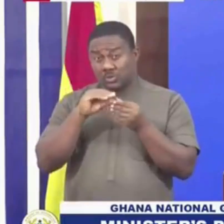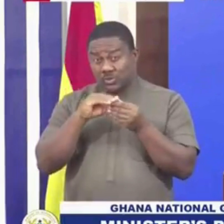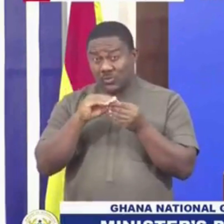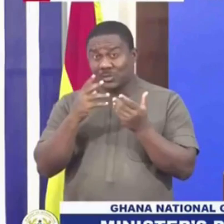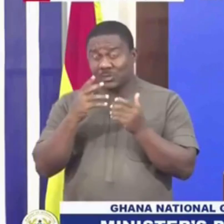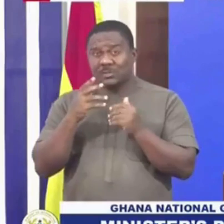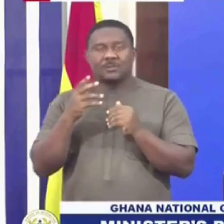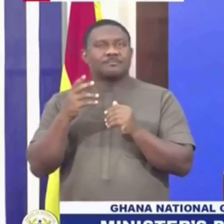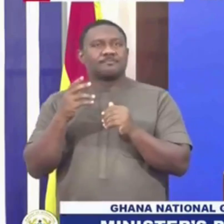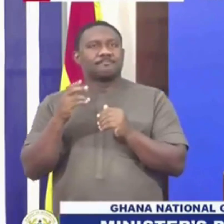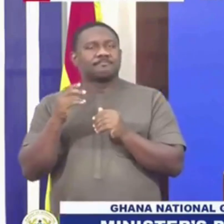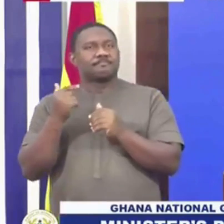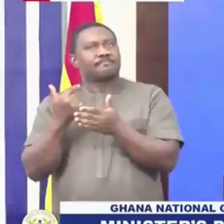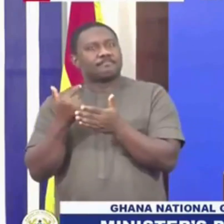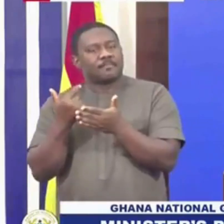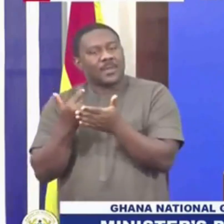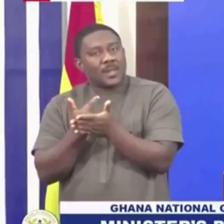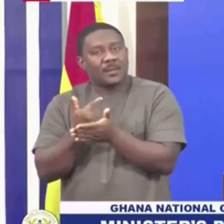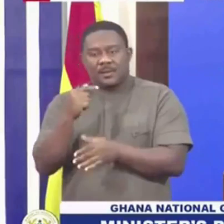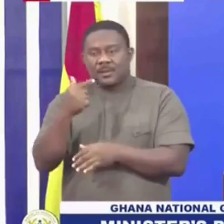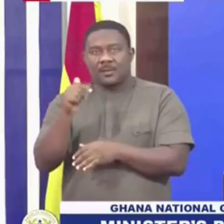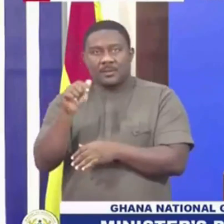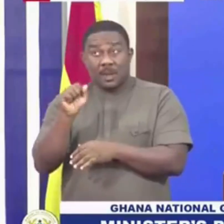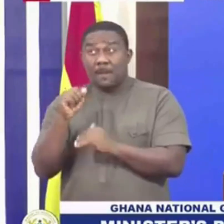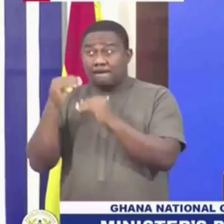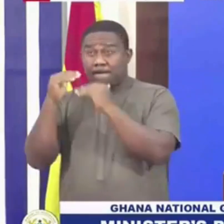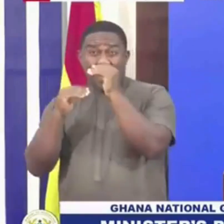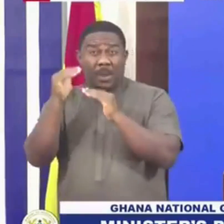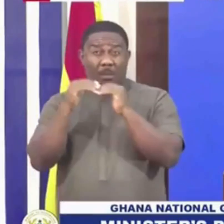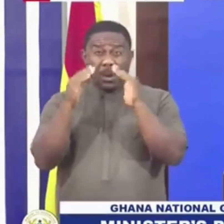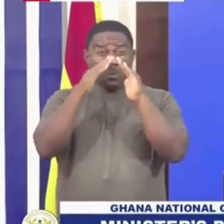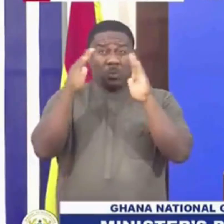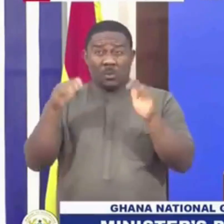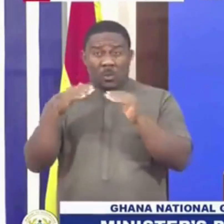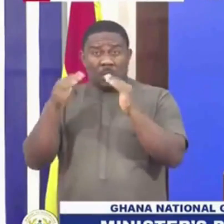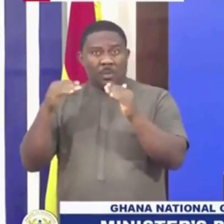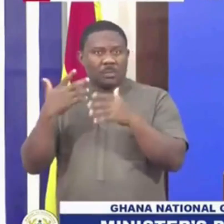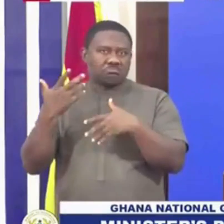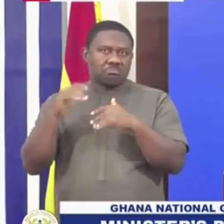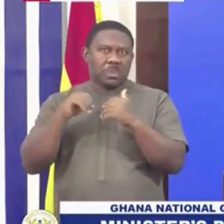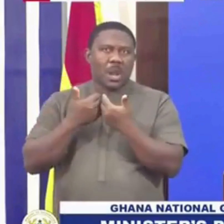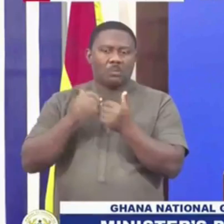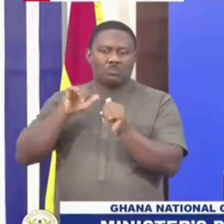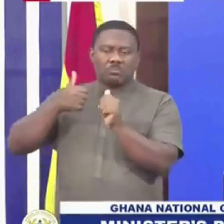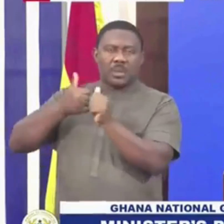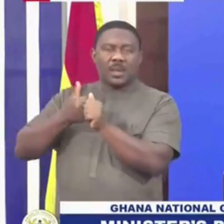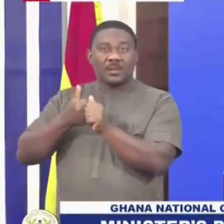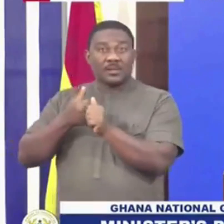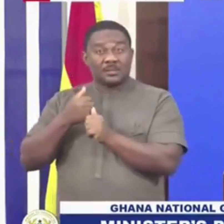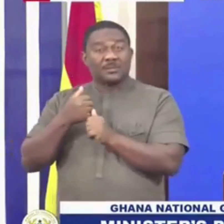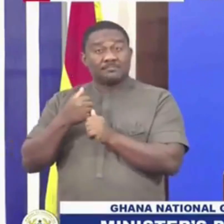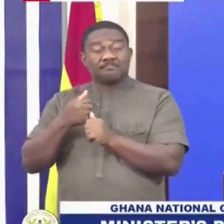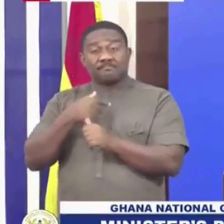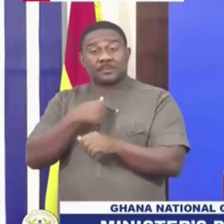Ghana Gas infrastructure, certainly, with the help of the Chinese, was installed in 2014, as I